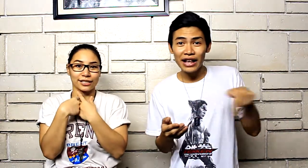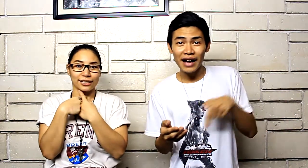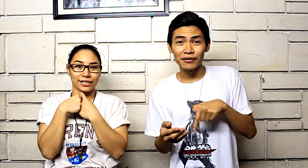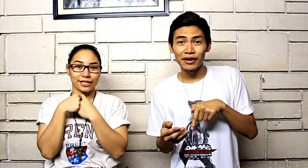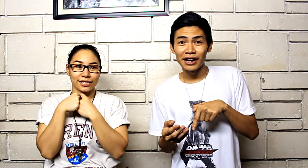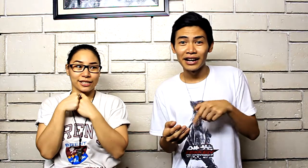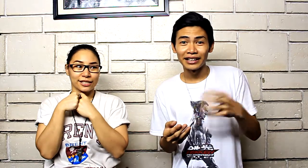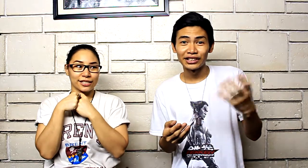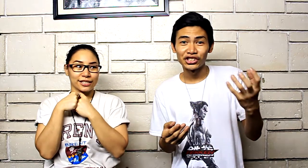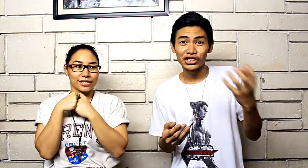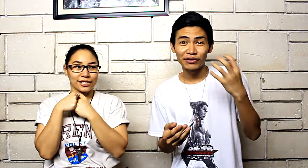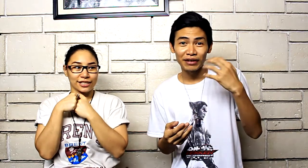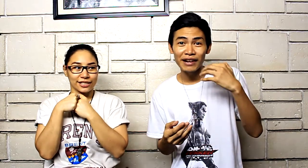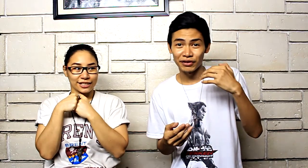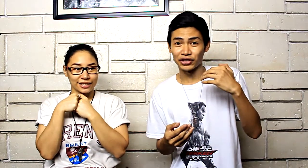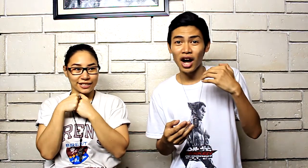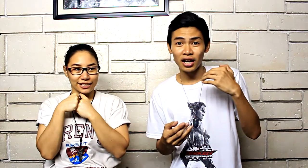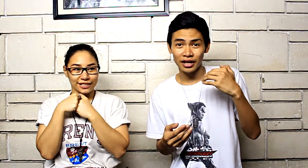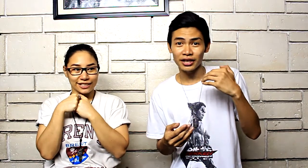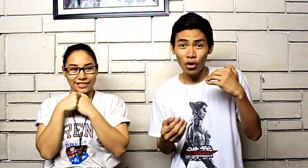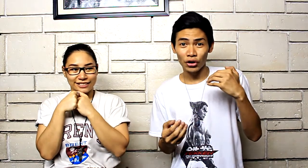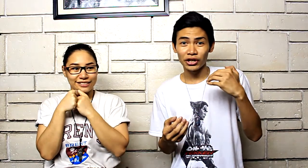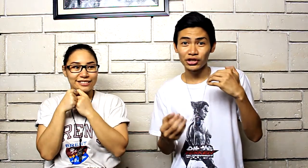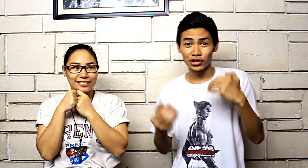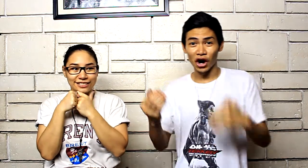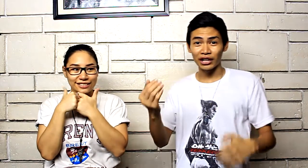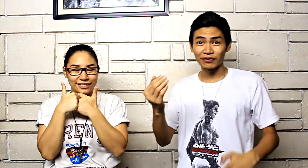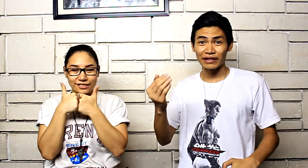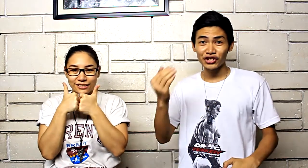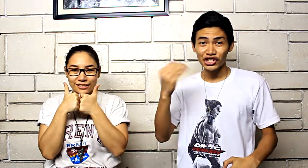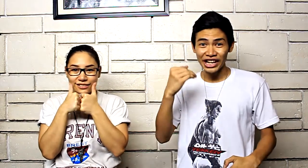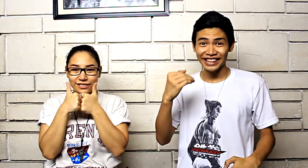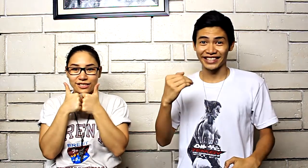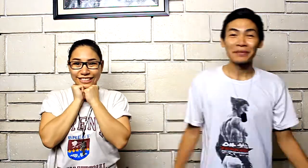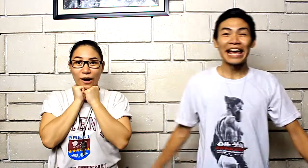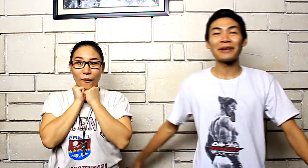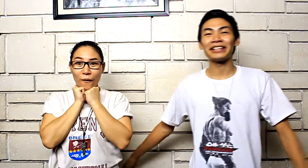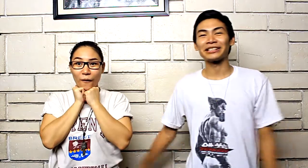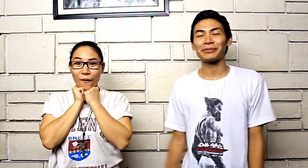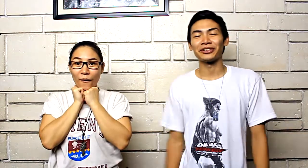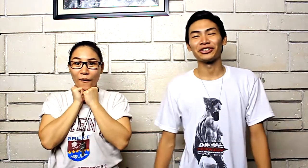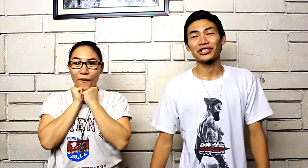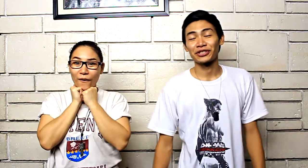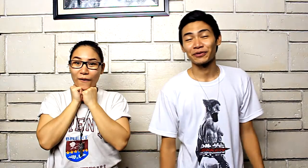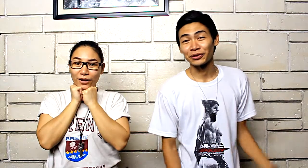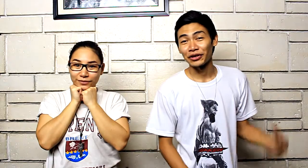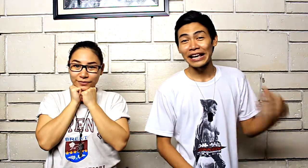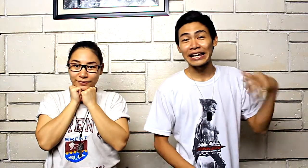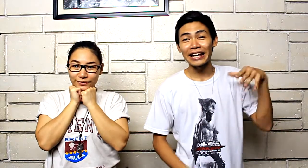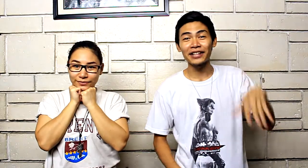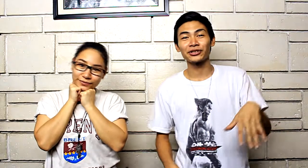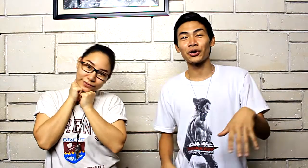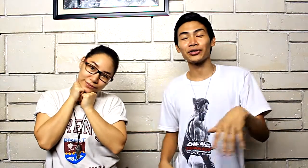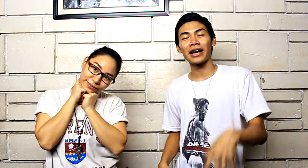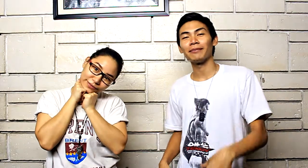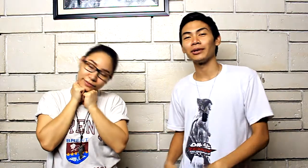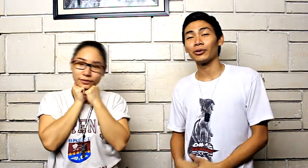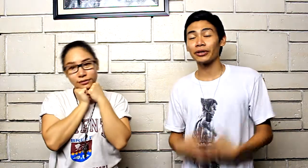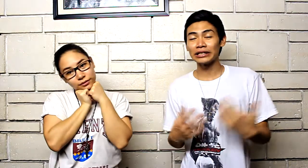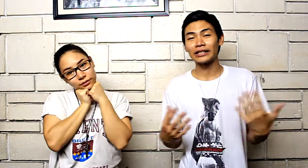have shit flavored chocolate or chocolate flavored shit? anyway that's gonna be our discussion for today let us know down below we're really